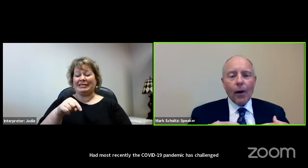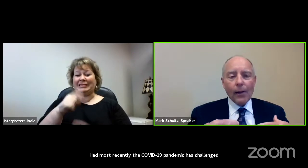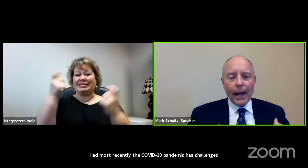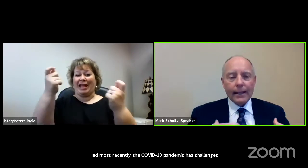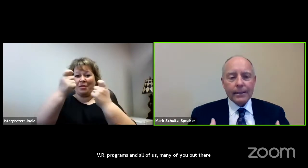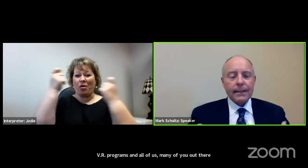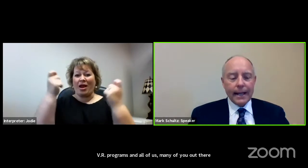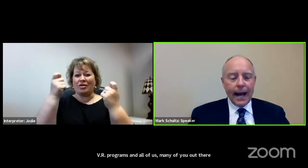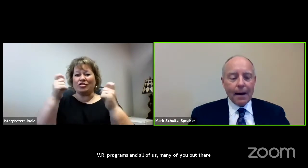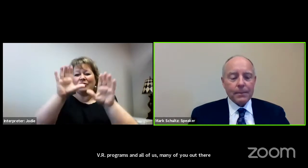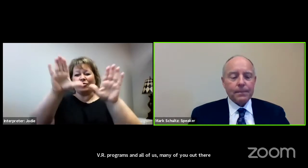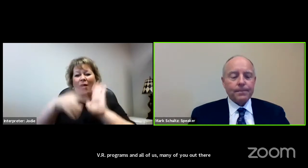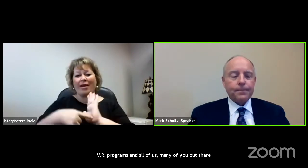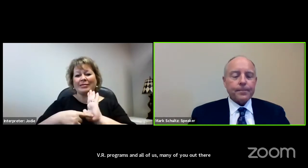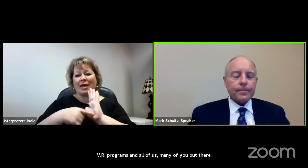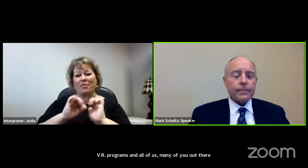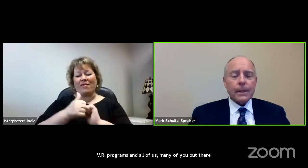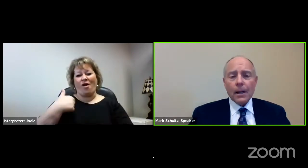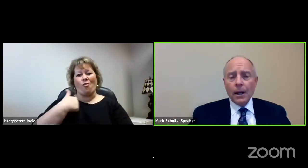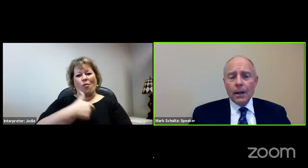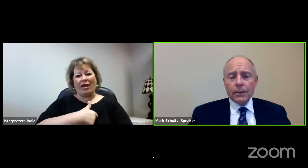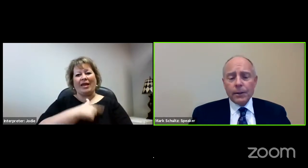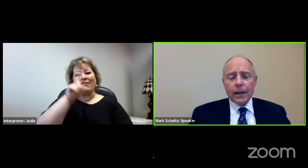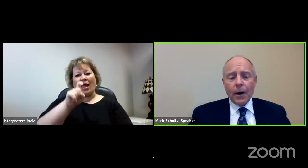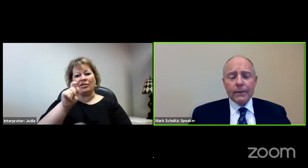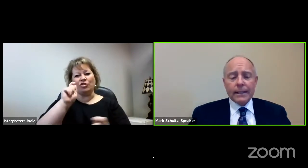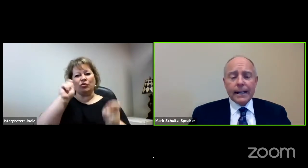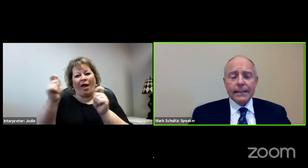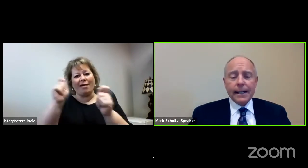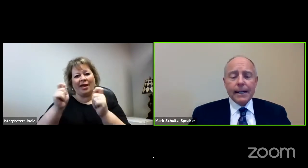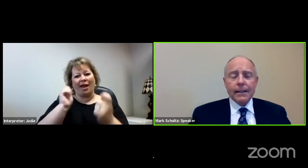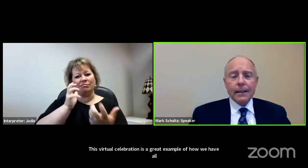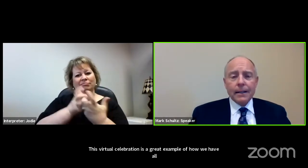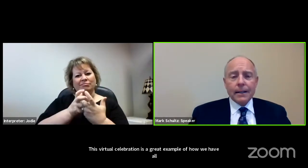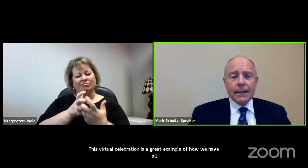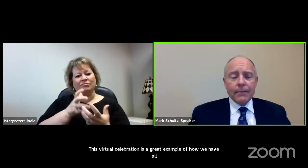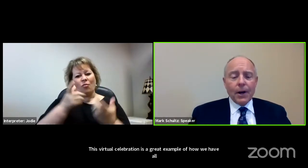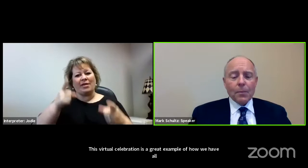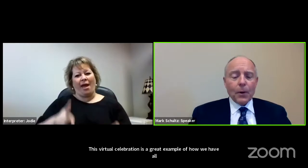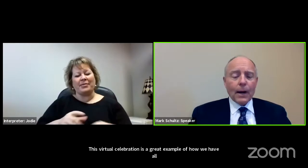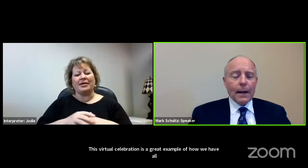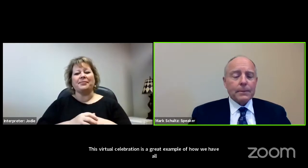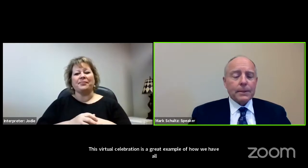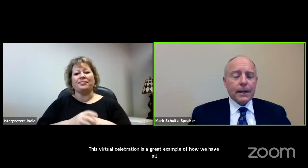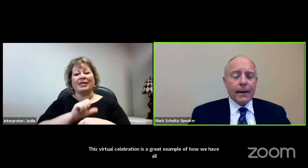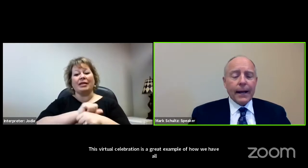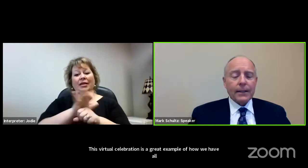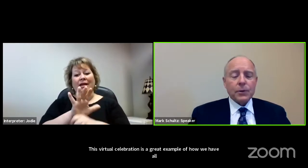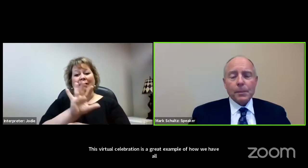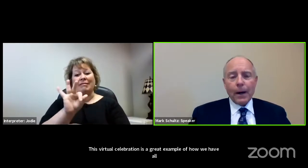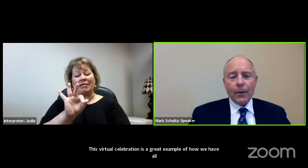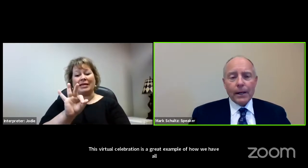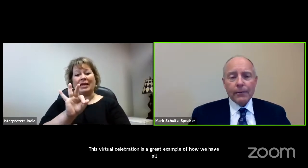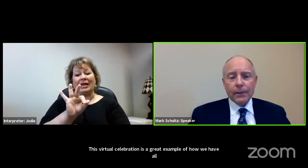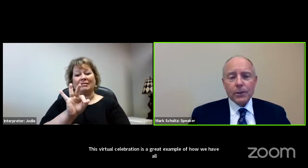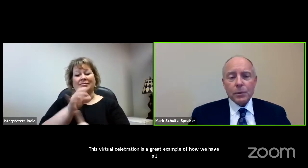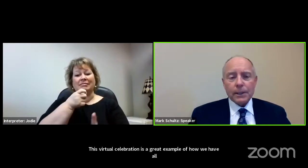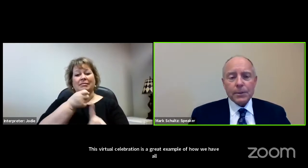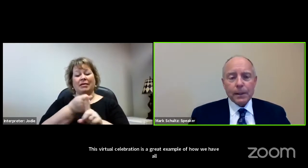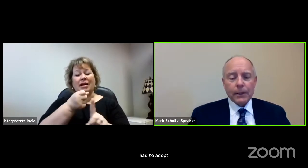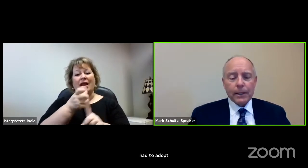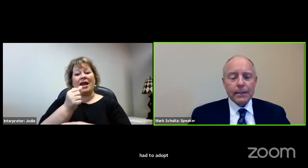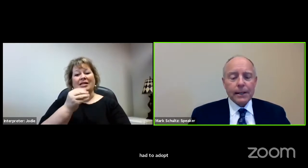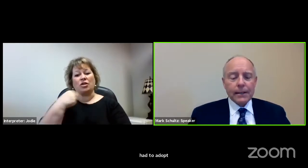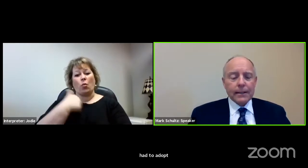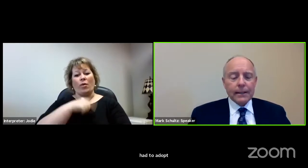how we've all had to adapt. Due to COVID-19, VR programs have had to empower individuals